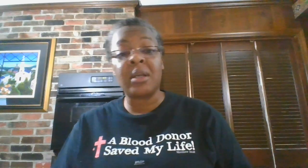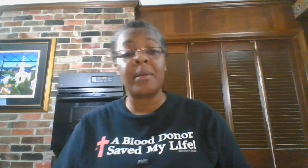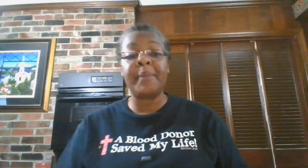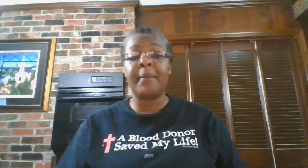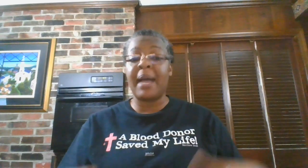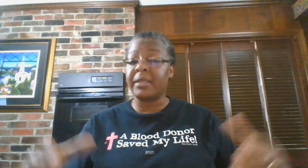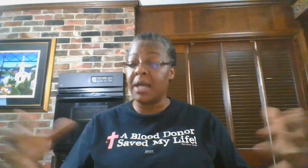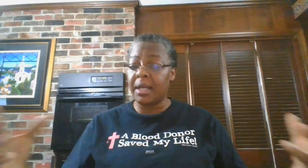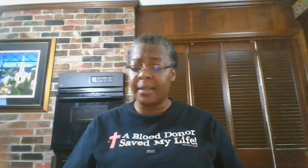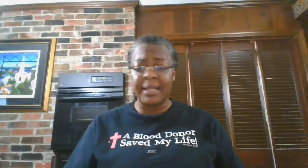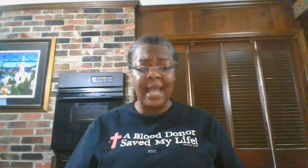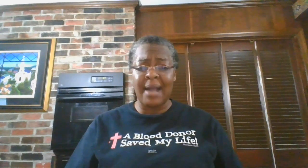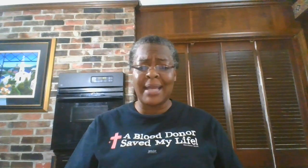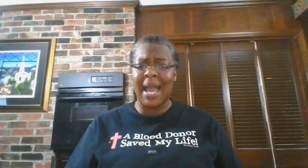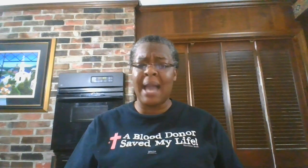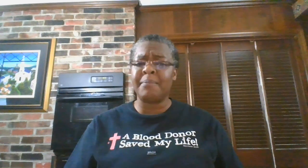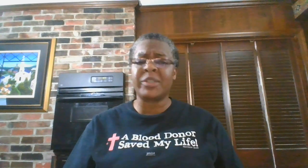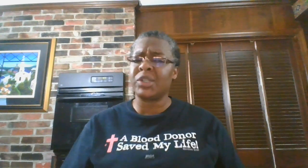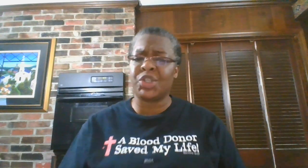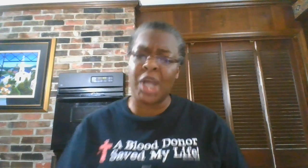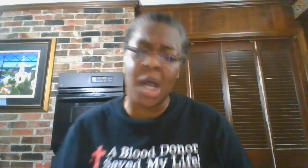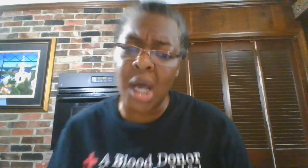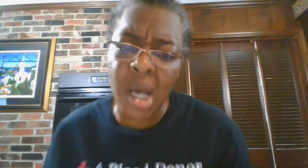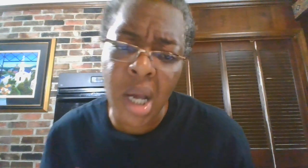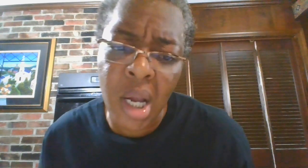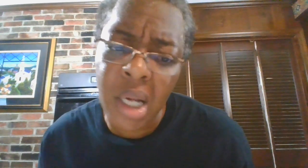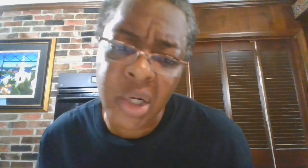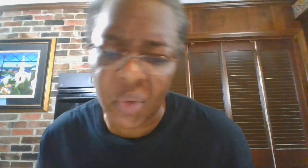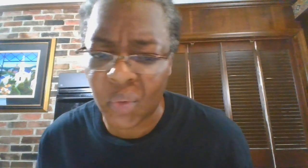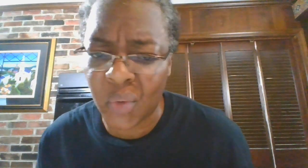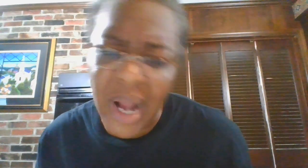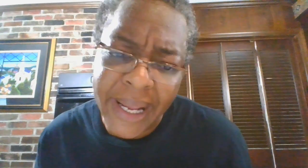going to be about none other than our guy, Mr. John Grape.